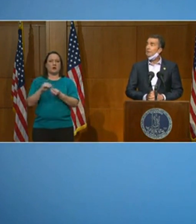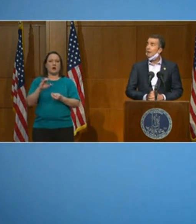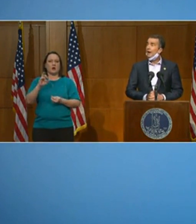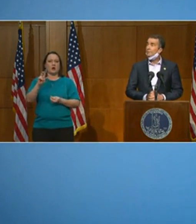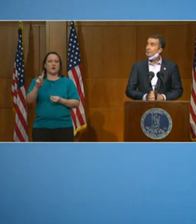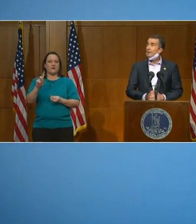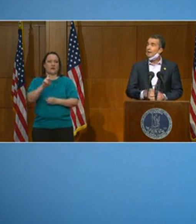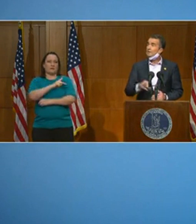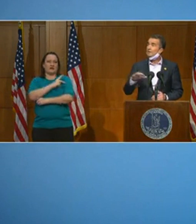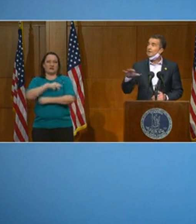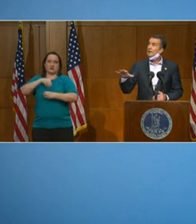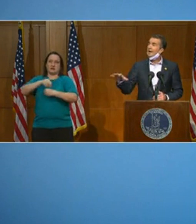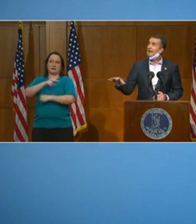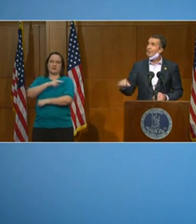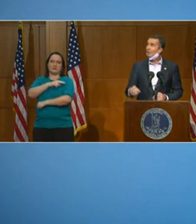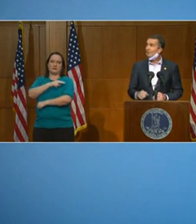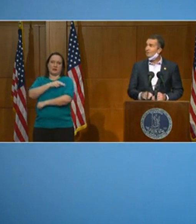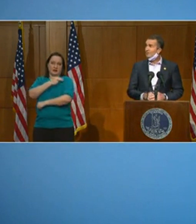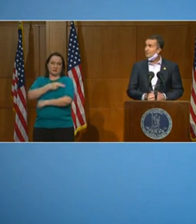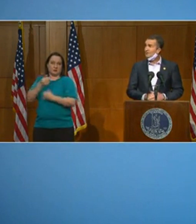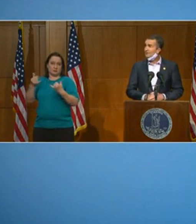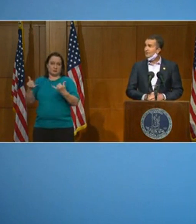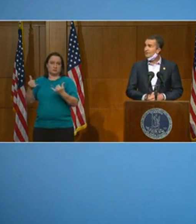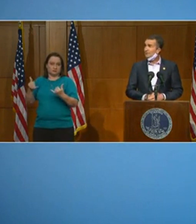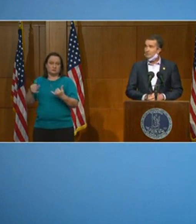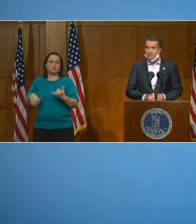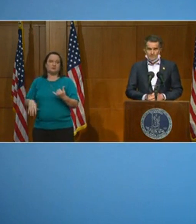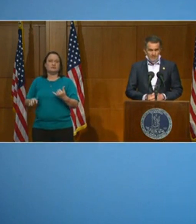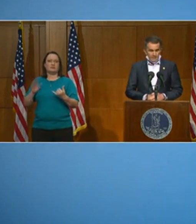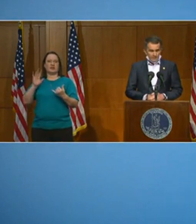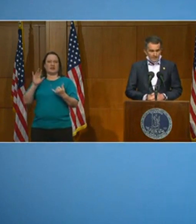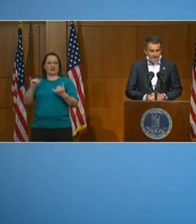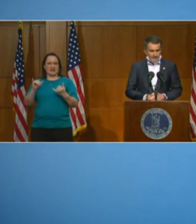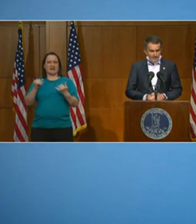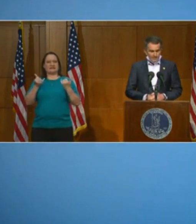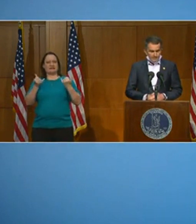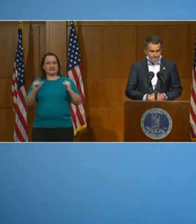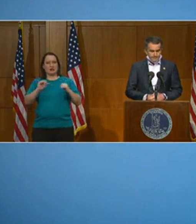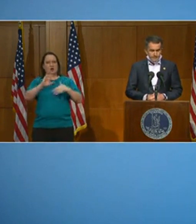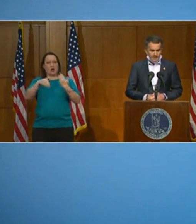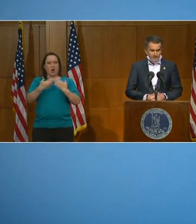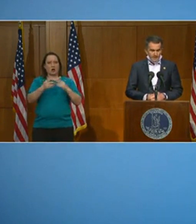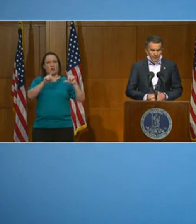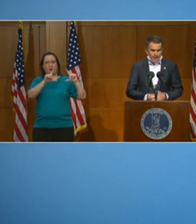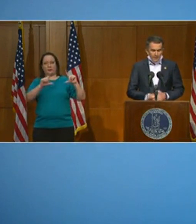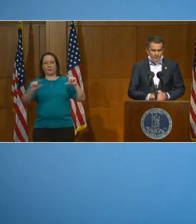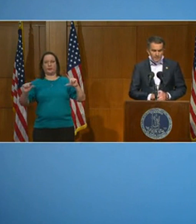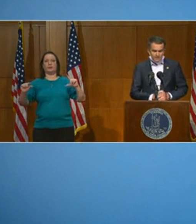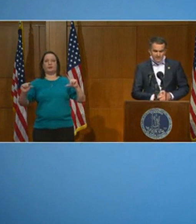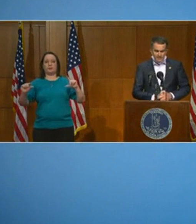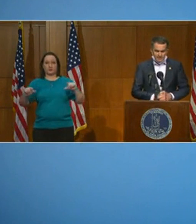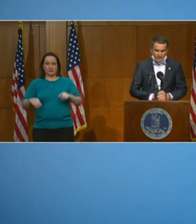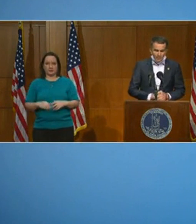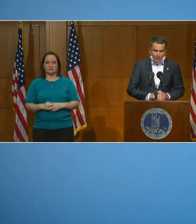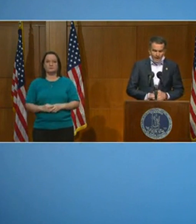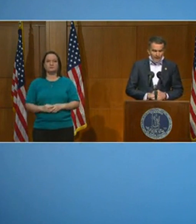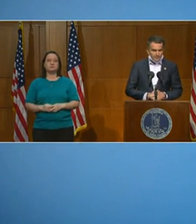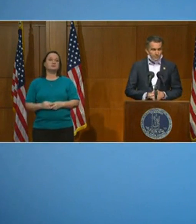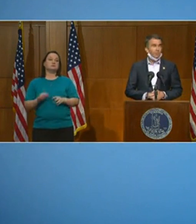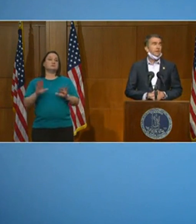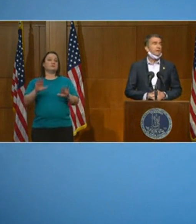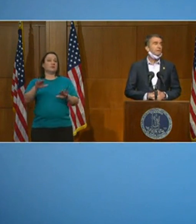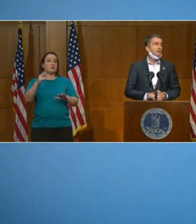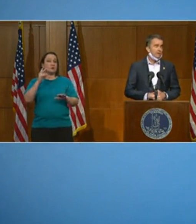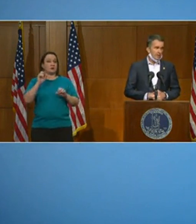patients that are hospitalized. And all of those continue to trend downward. And while you can see that while more